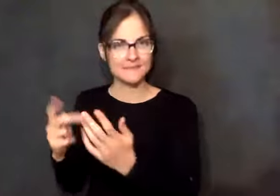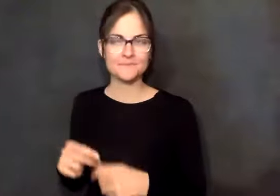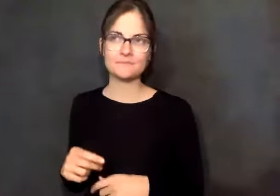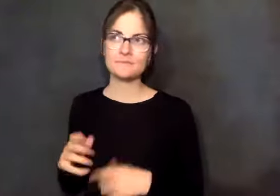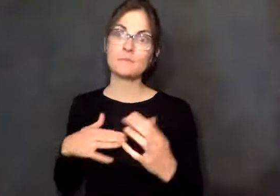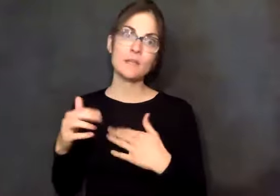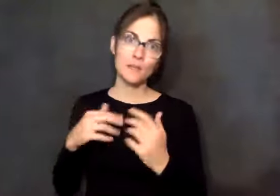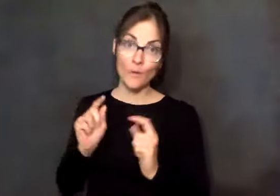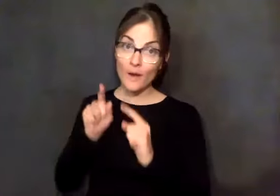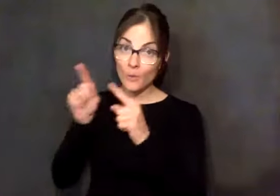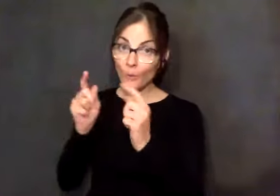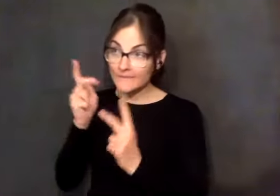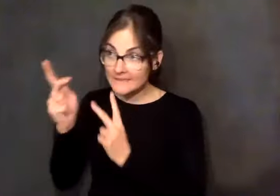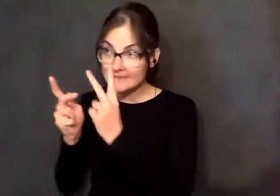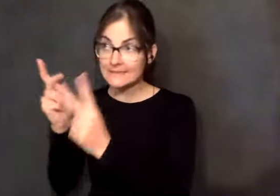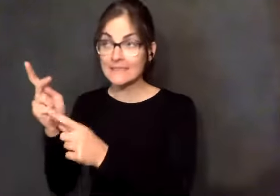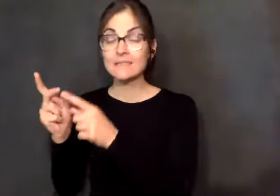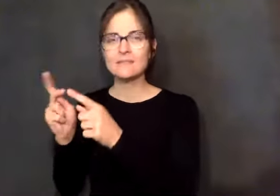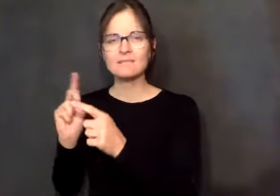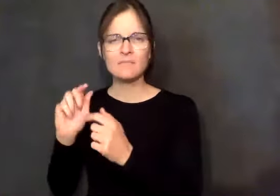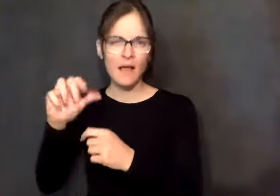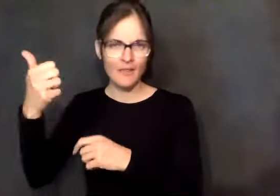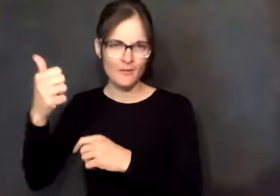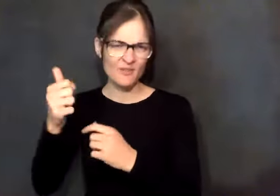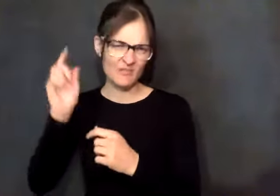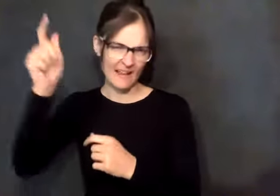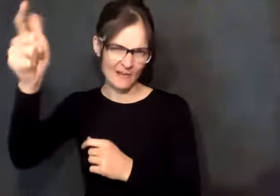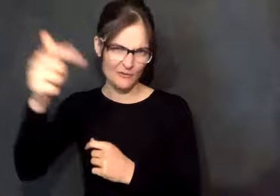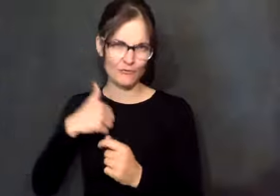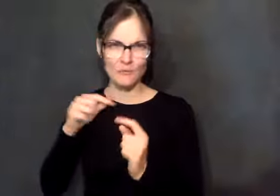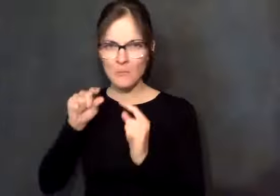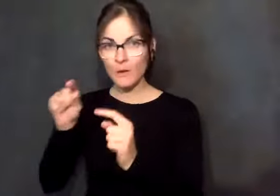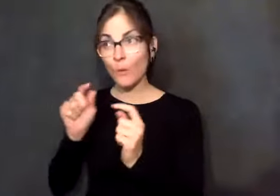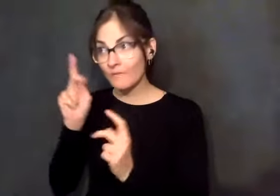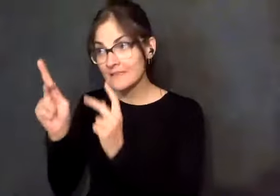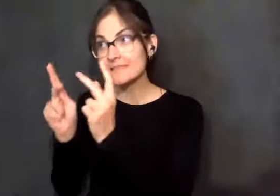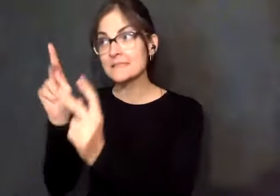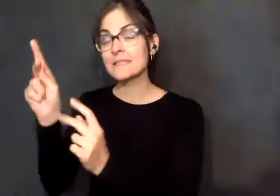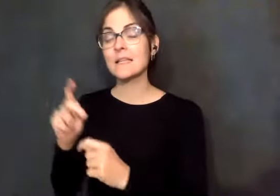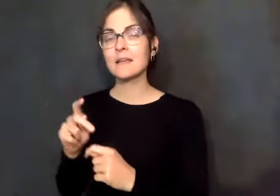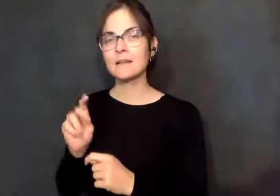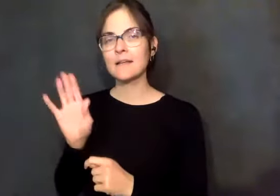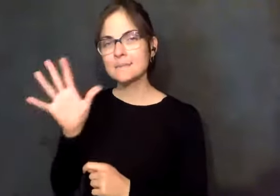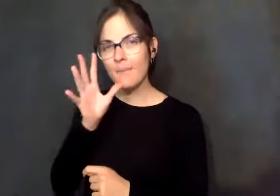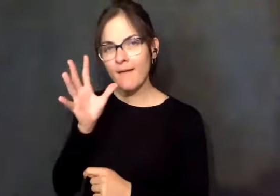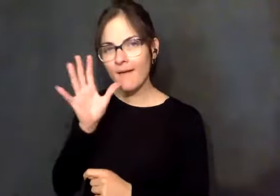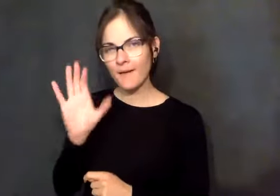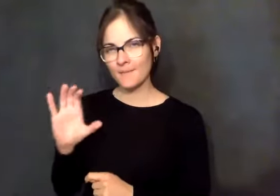invited me to dinner on one of my trips up there. And slowly but surely,